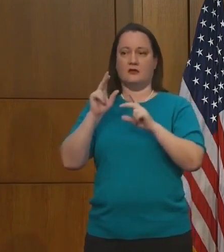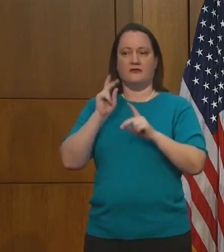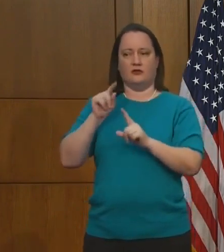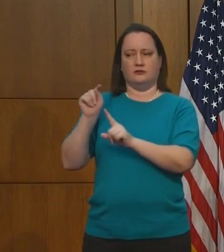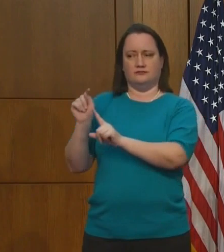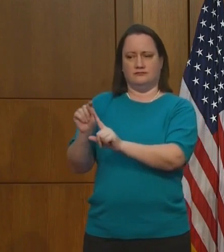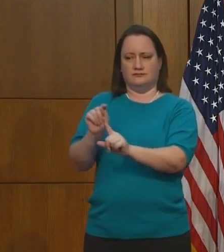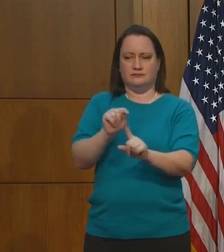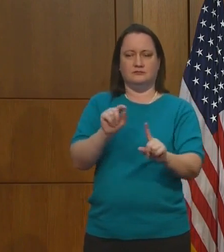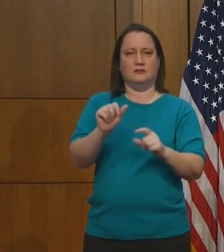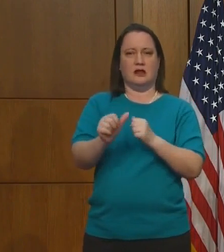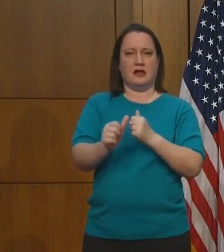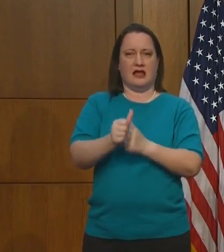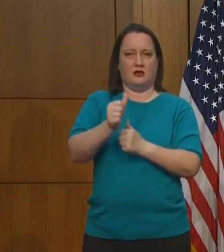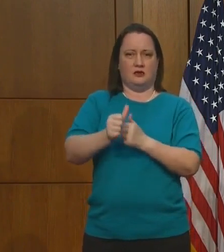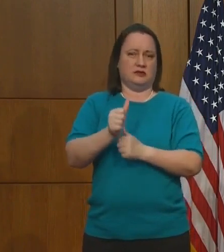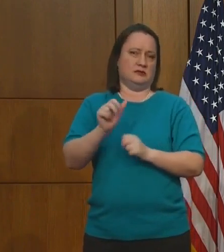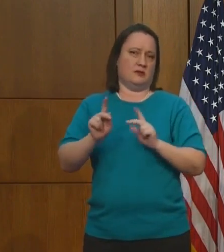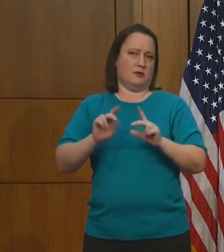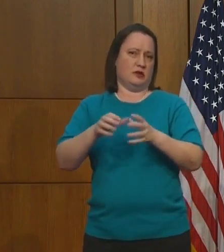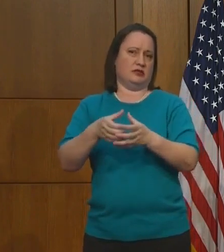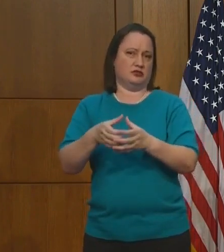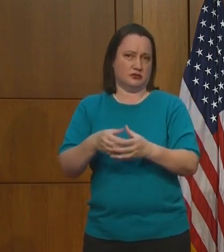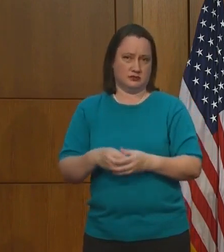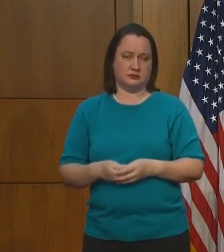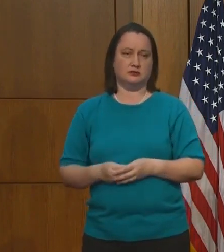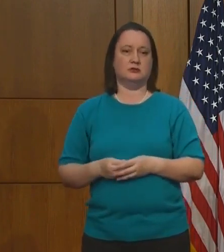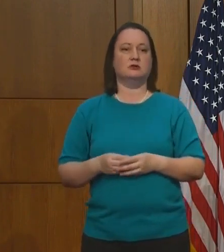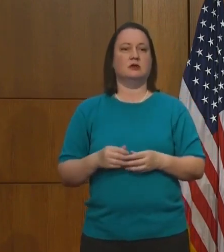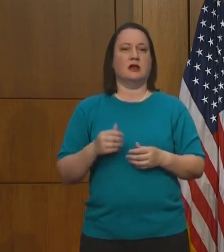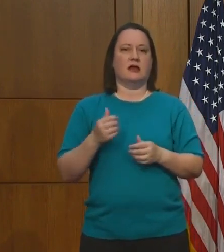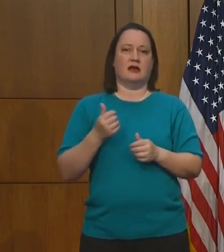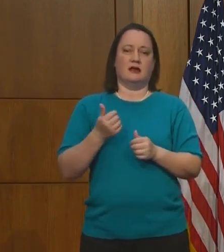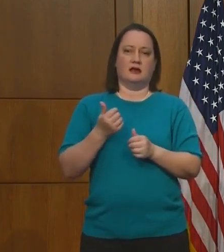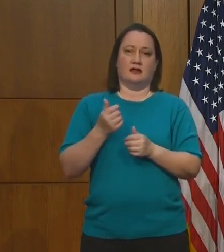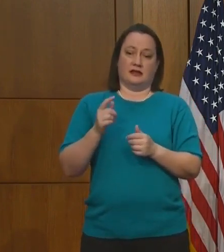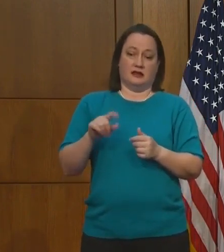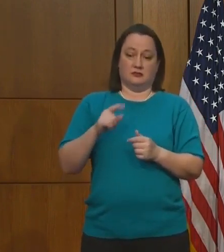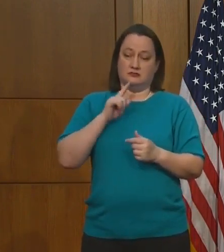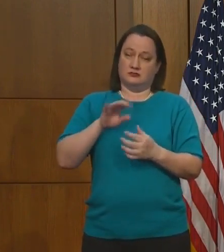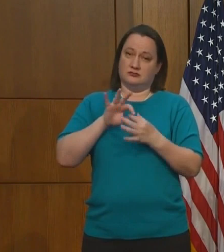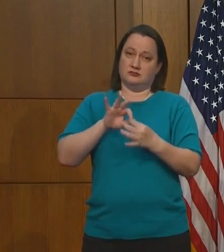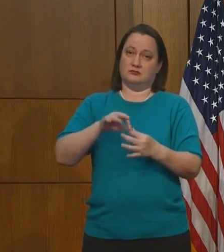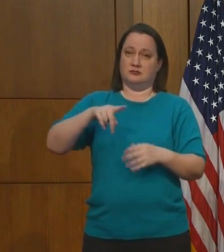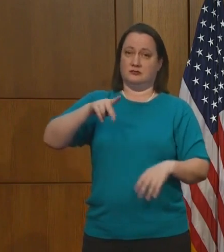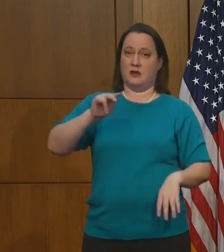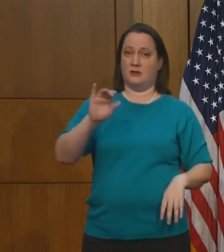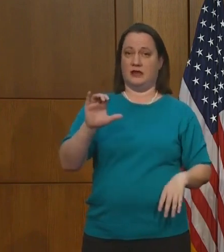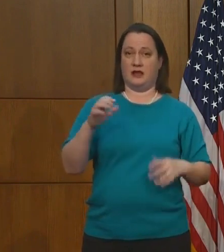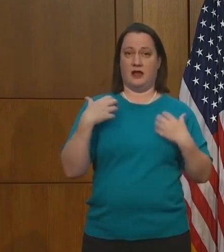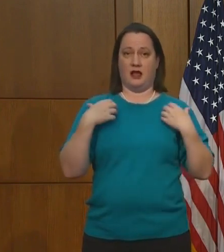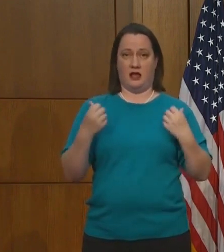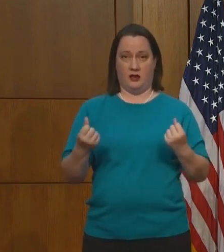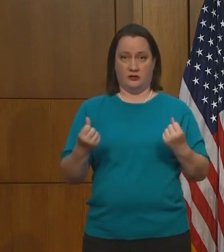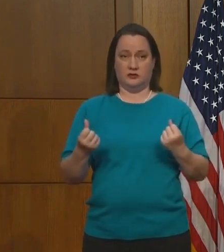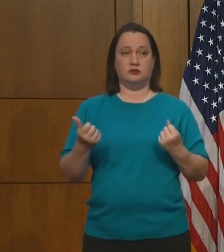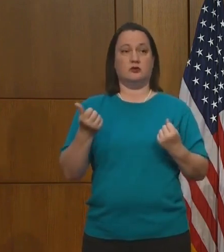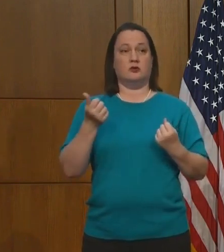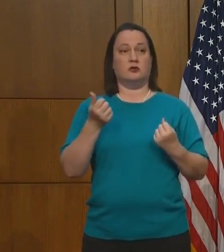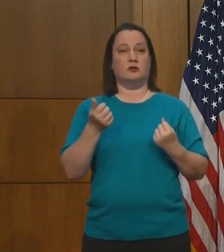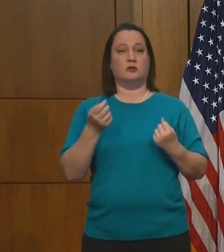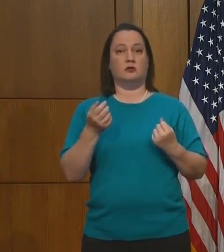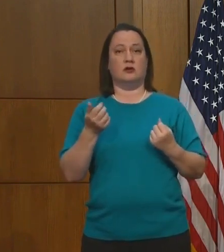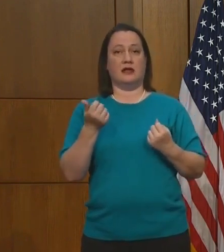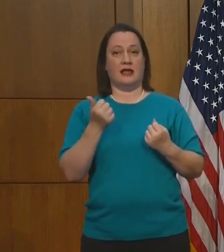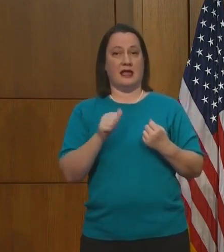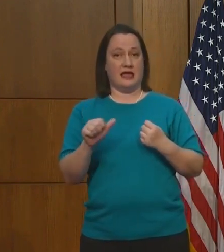but every bit helps. This is a matter of public health. And as a result, any enforcement that